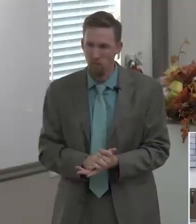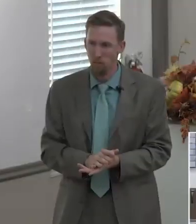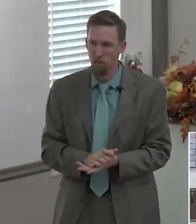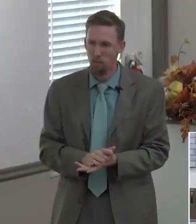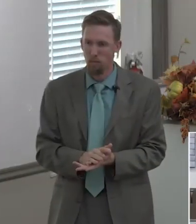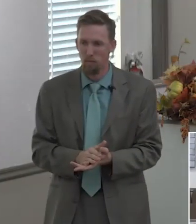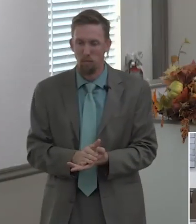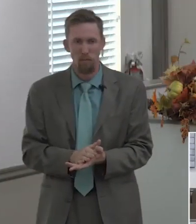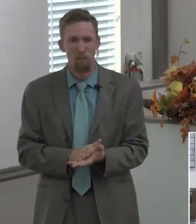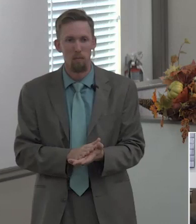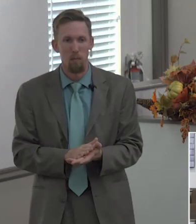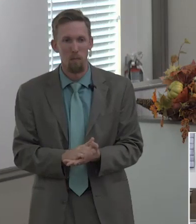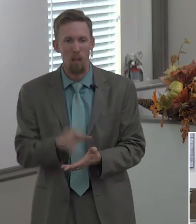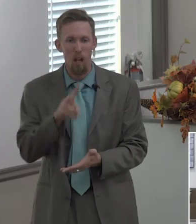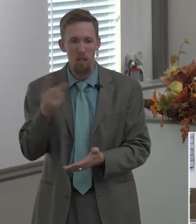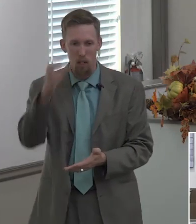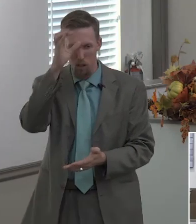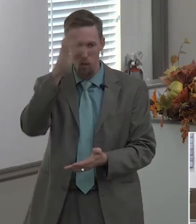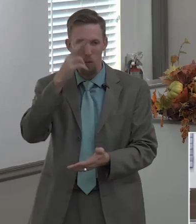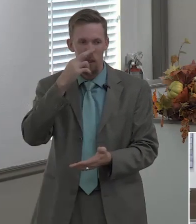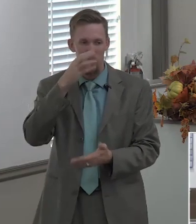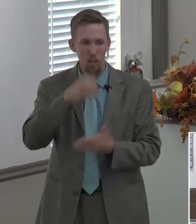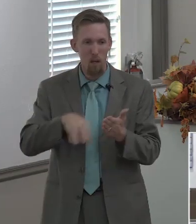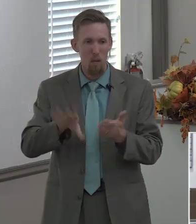second corinthians chapter number eight tonight